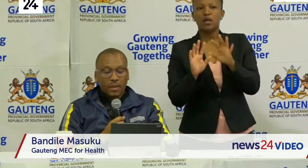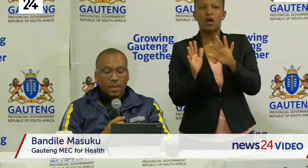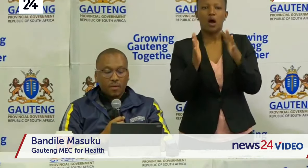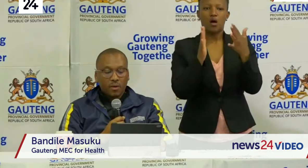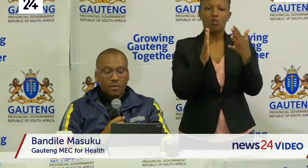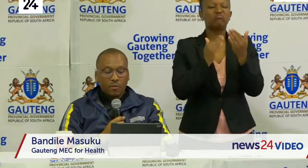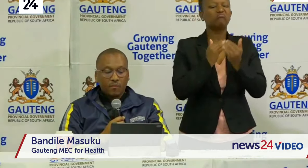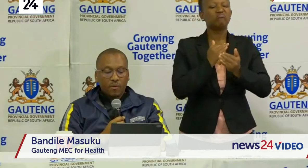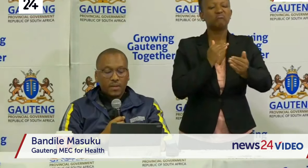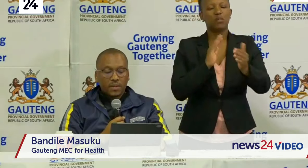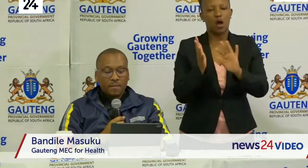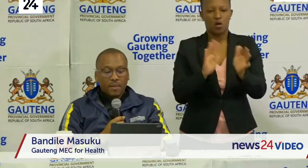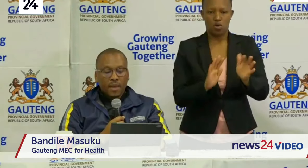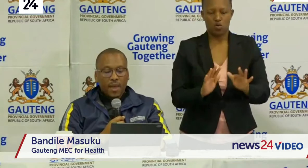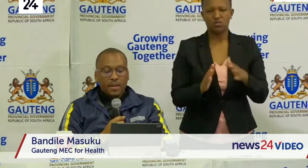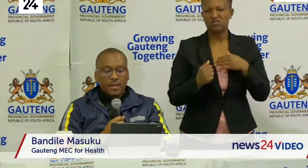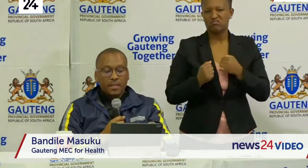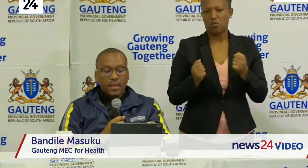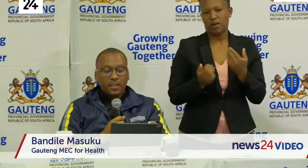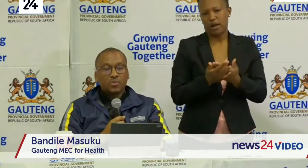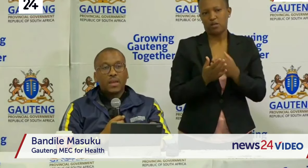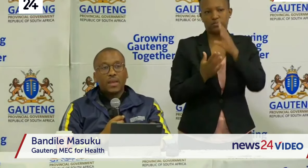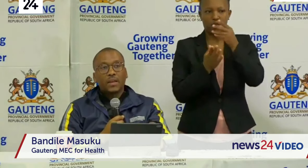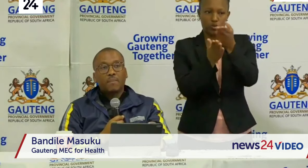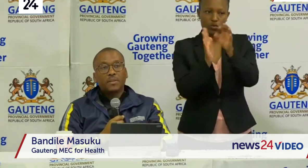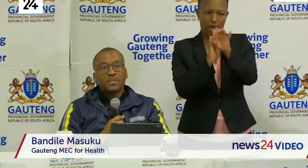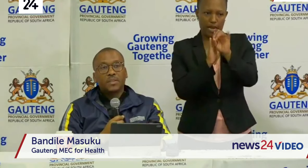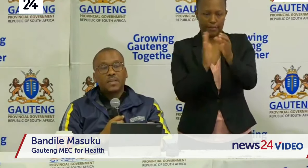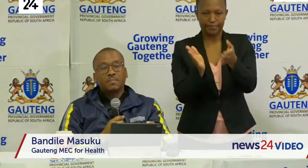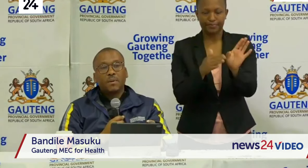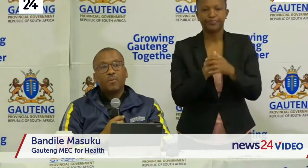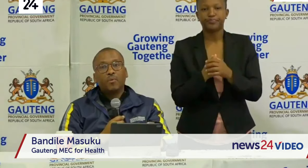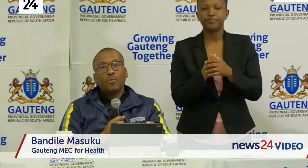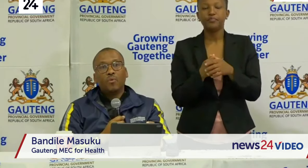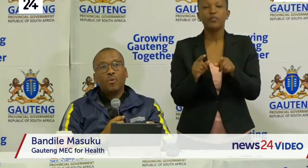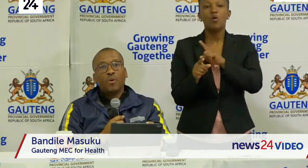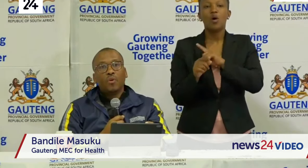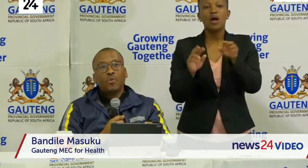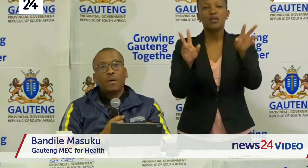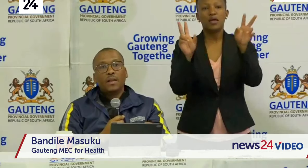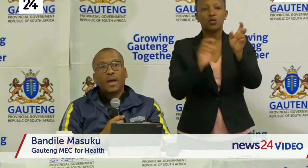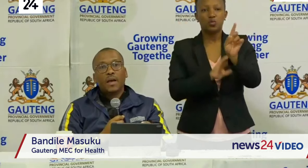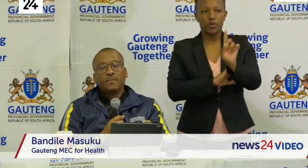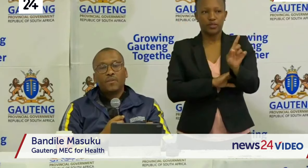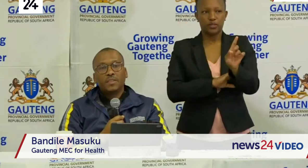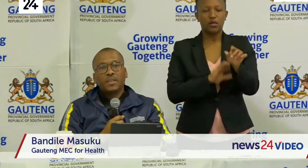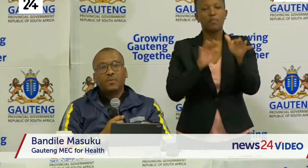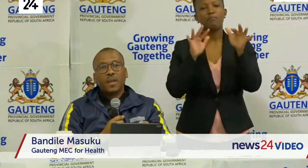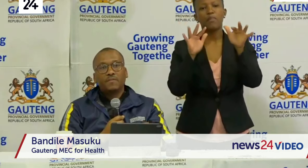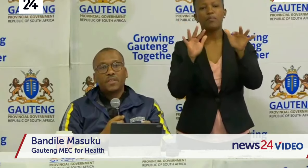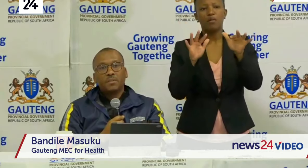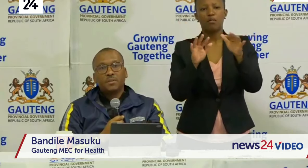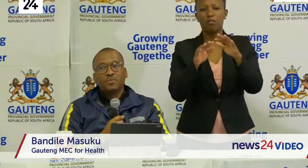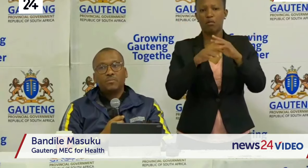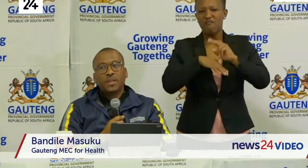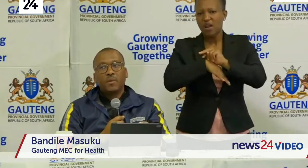will carry on going forward. The issue again about it is that people who normally are infected will